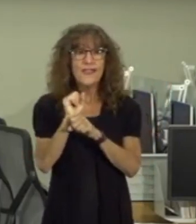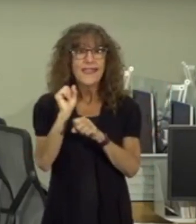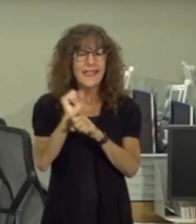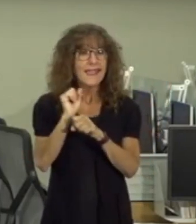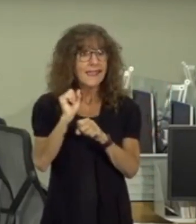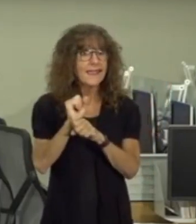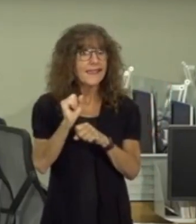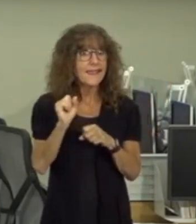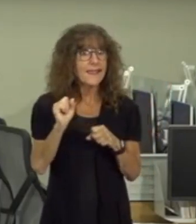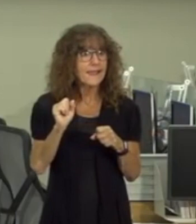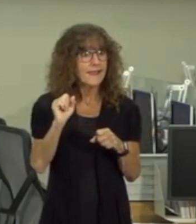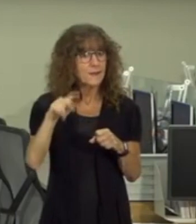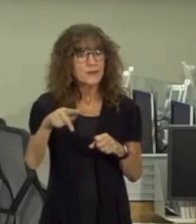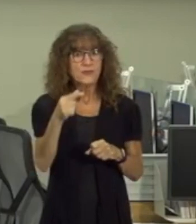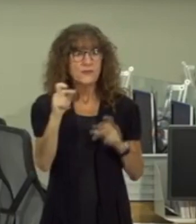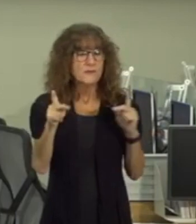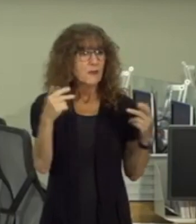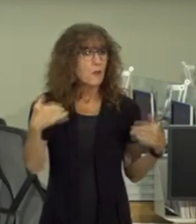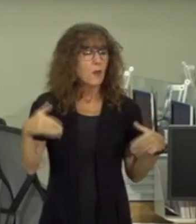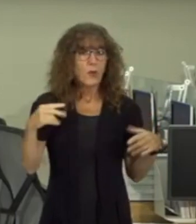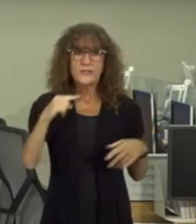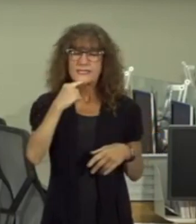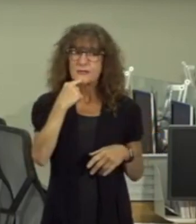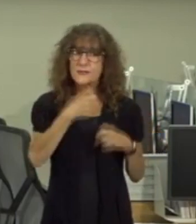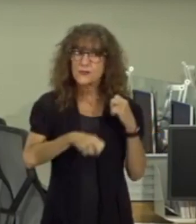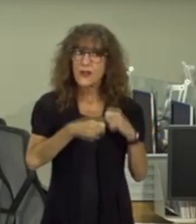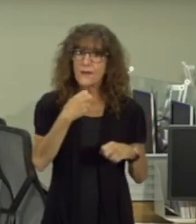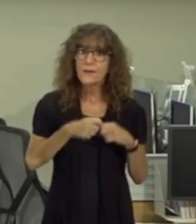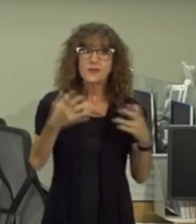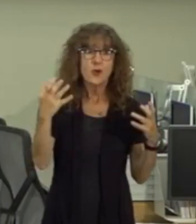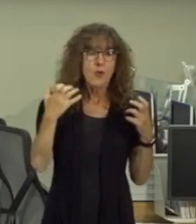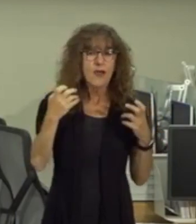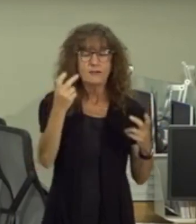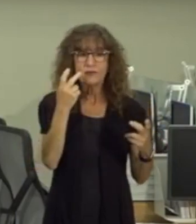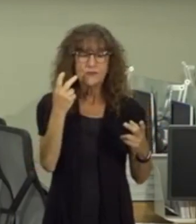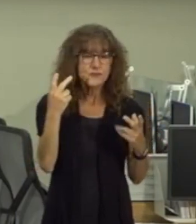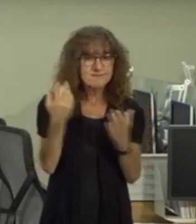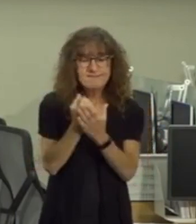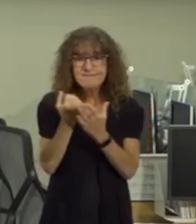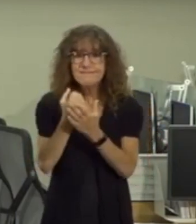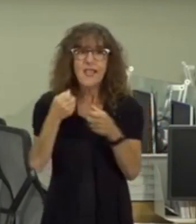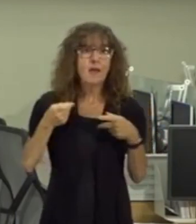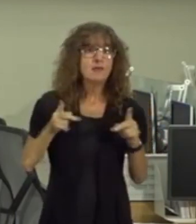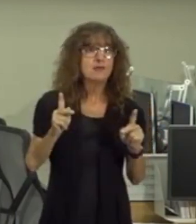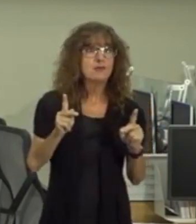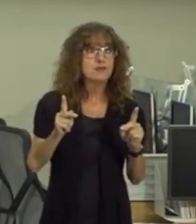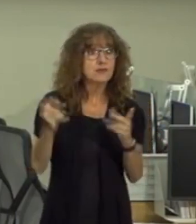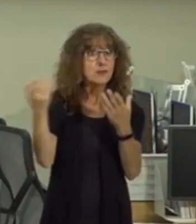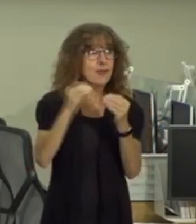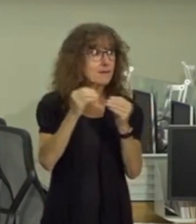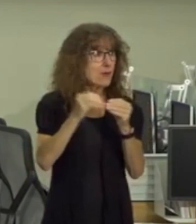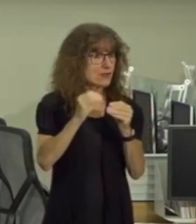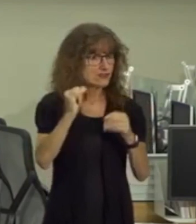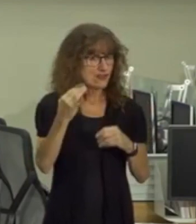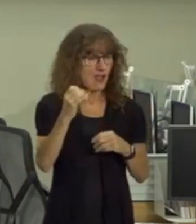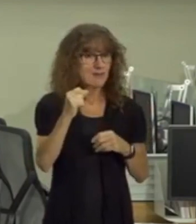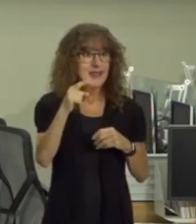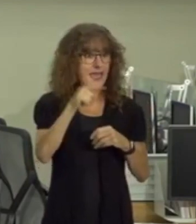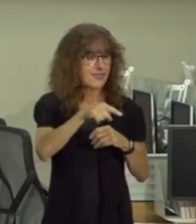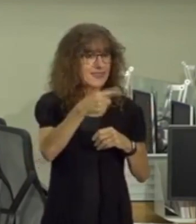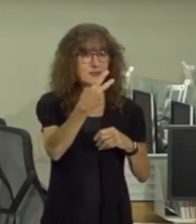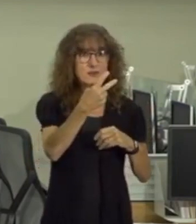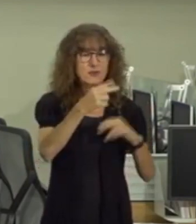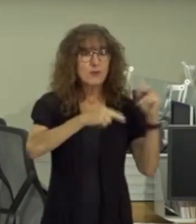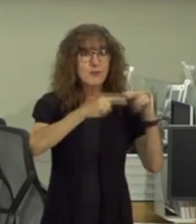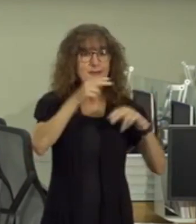and so we will be looking for opportunities like this to continue to bring jobs back and these facilities will create hundreds of full